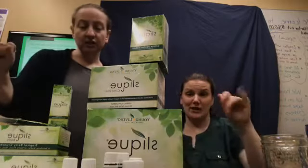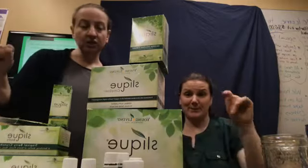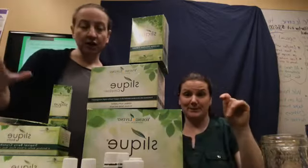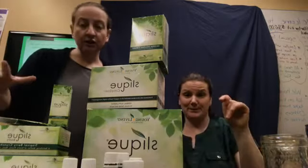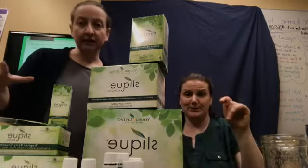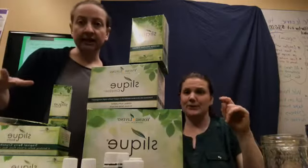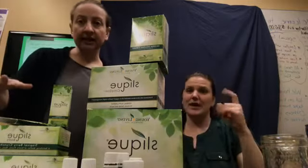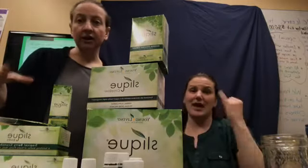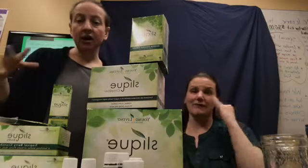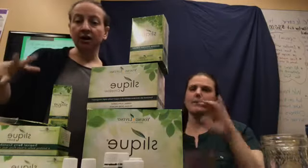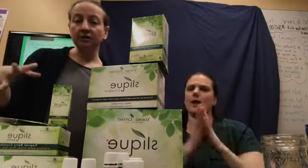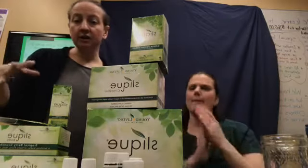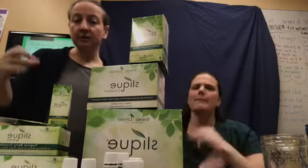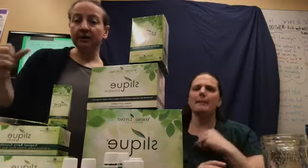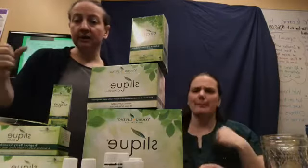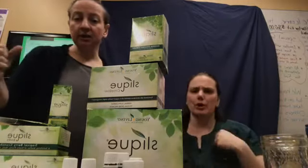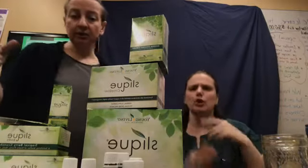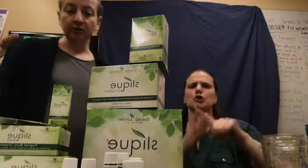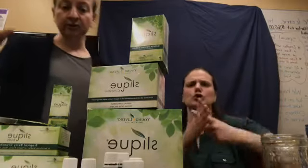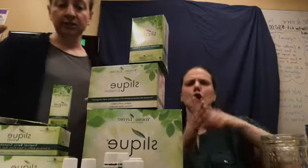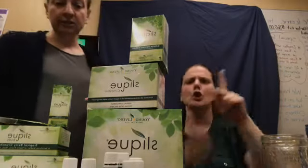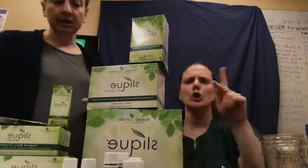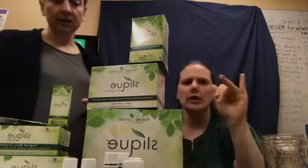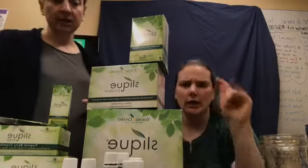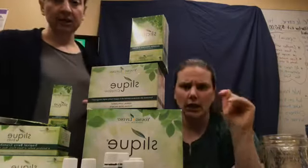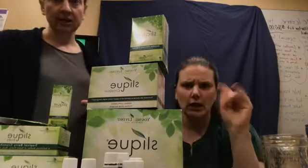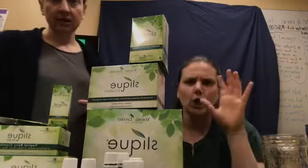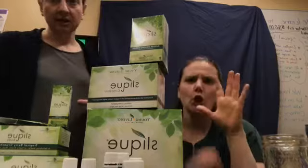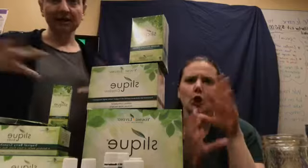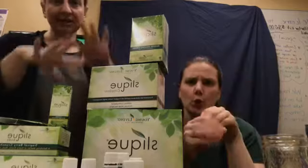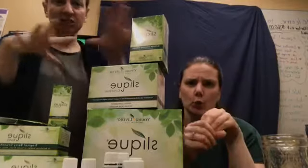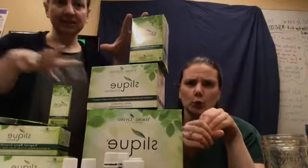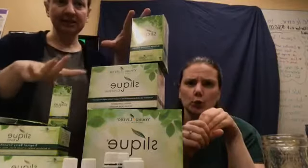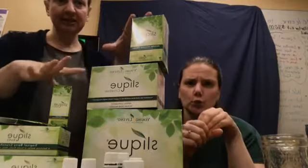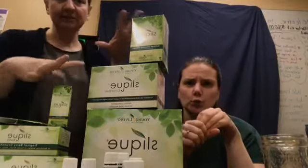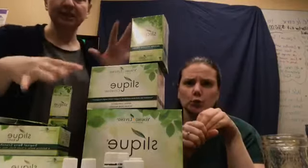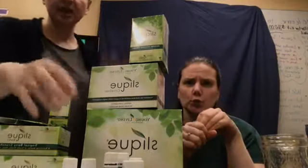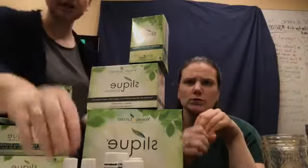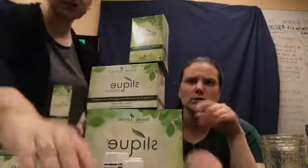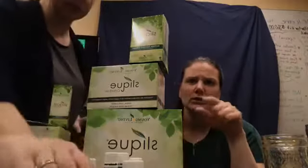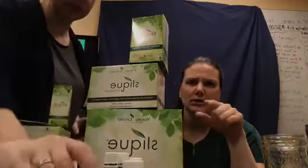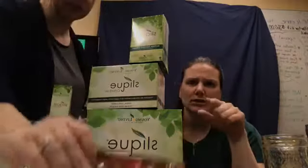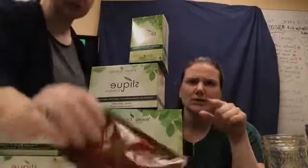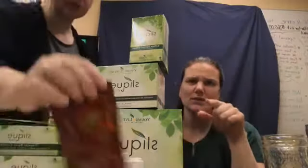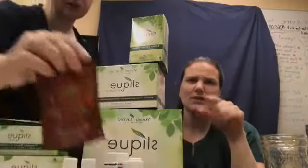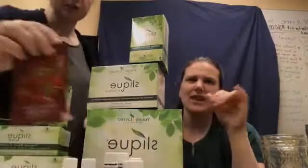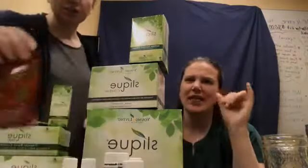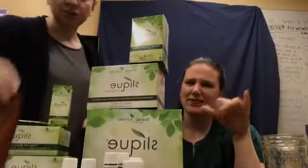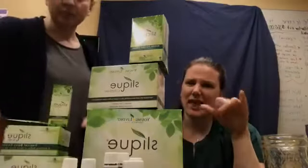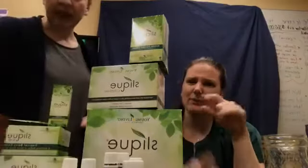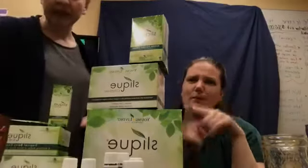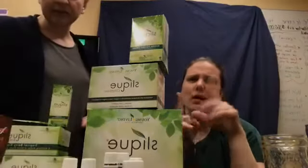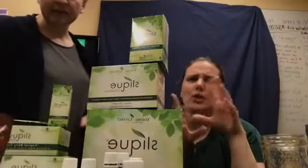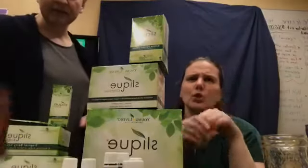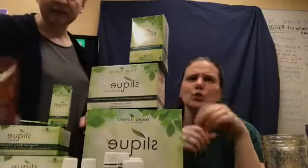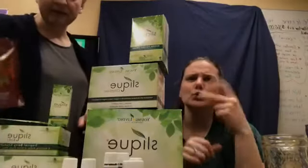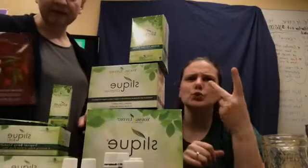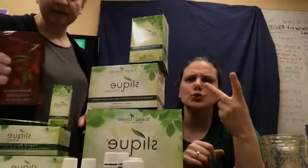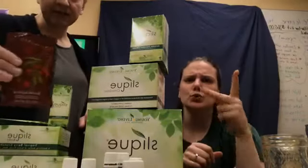Starter Kit also includes, is just like this. it also includes two packs of these